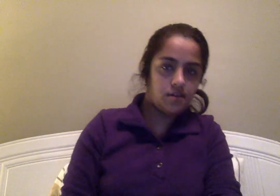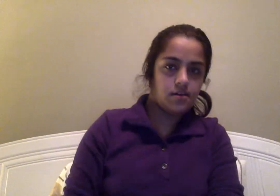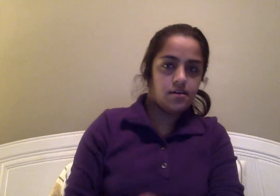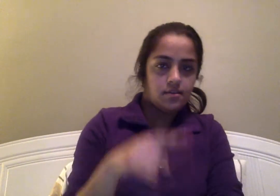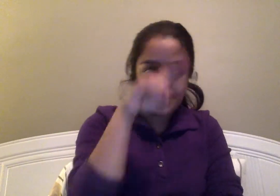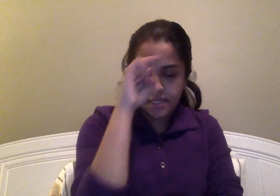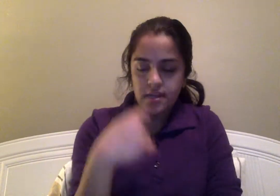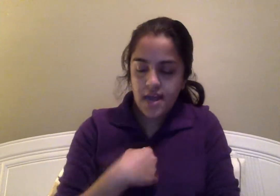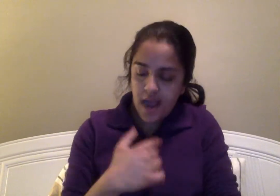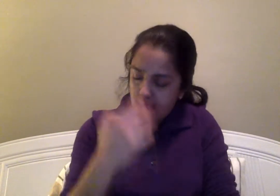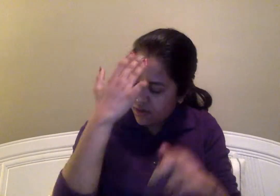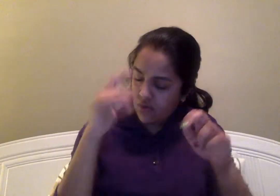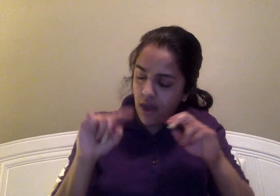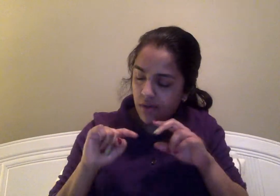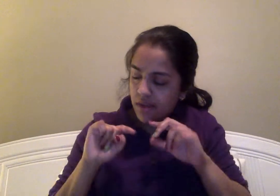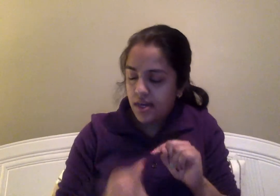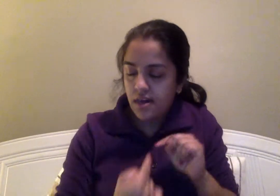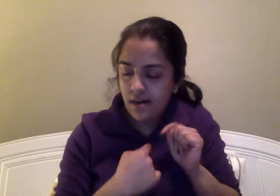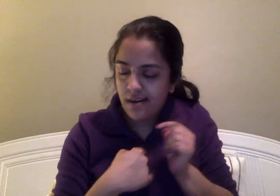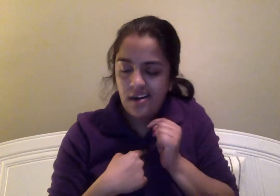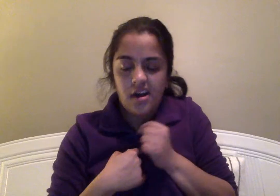cause I know how it hurts,